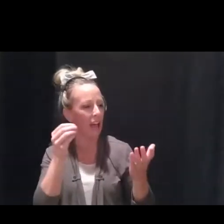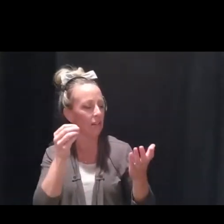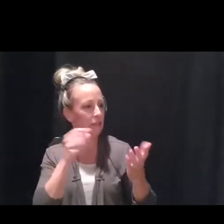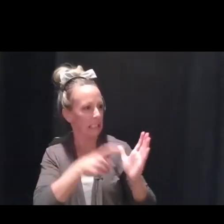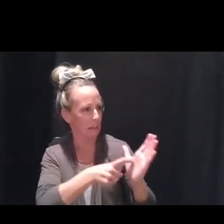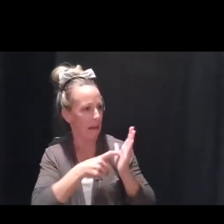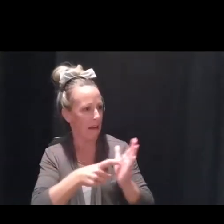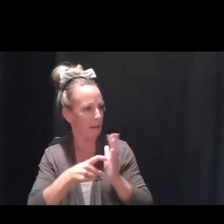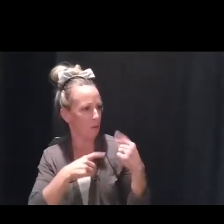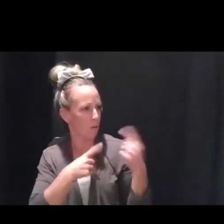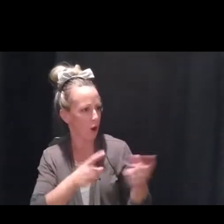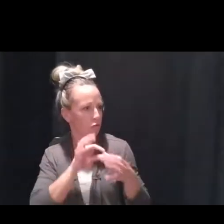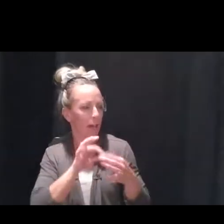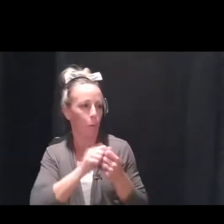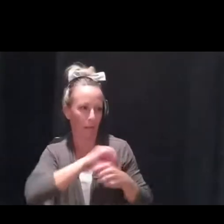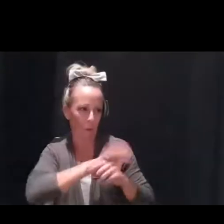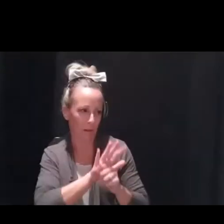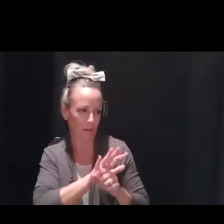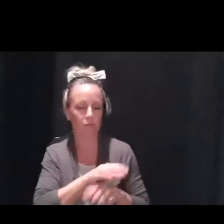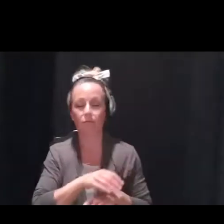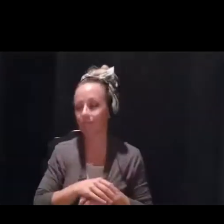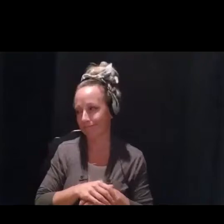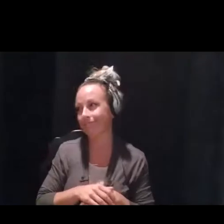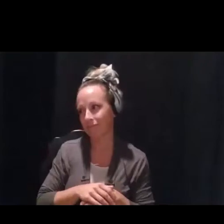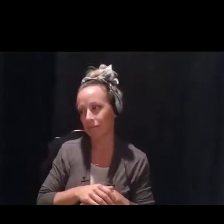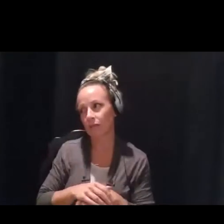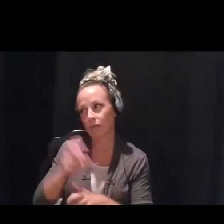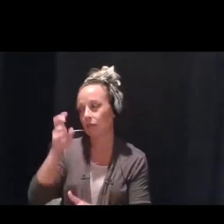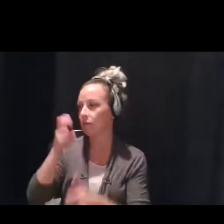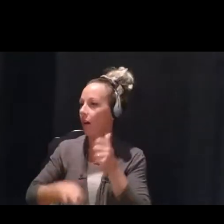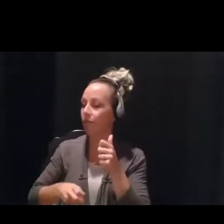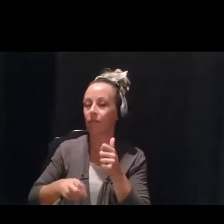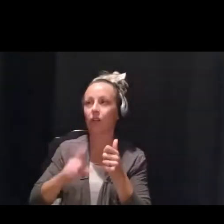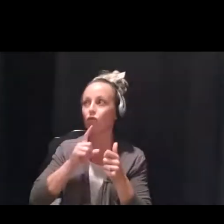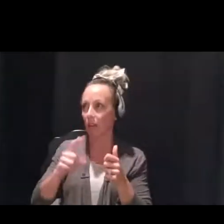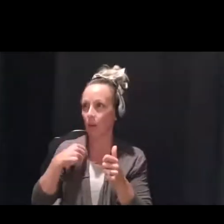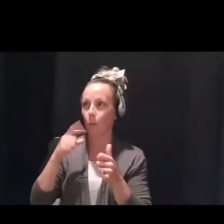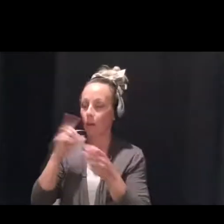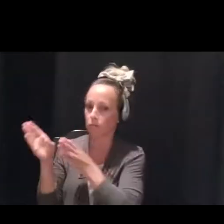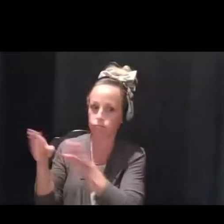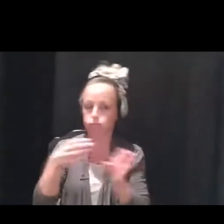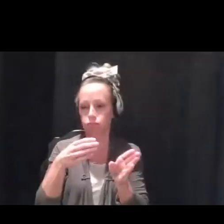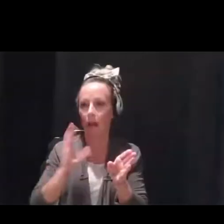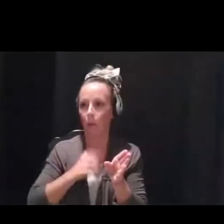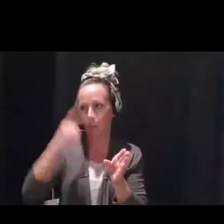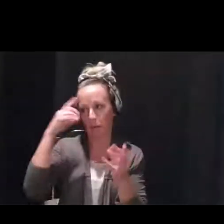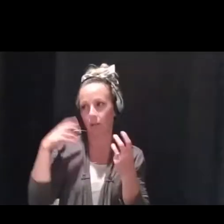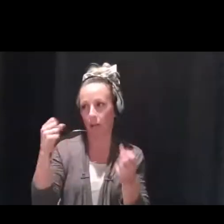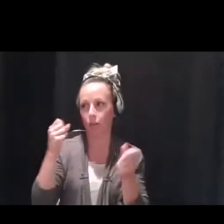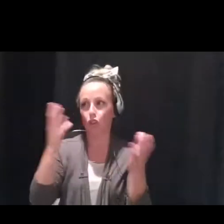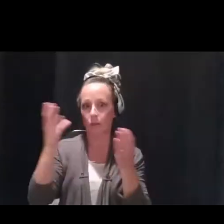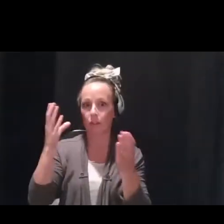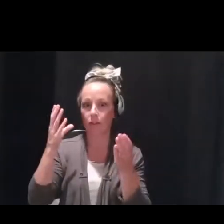seeing related to COVID? Yeah, well, in mid-March, very quickly, we shifted the majority of our mental health services to